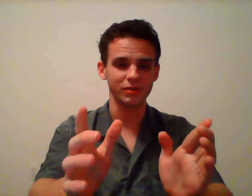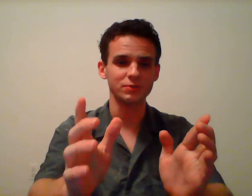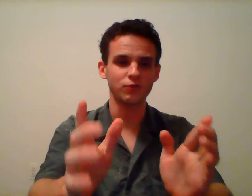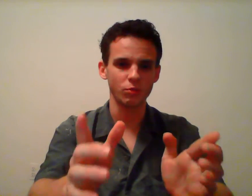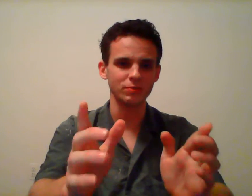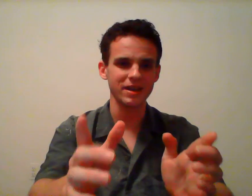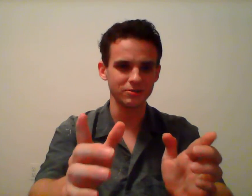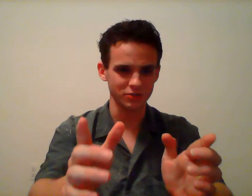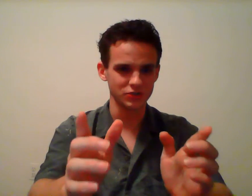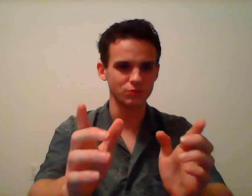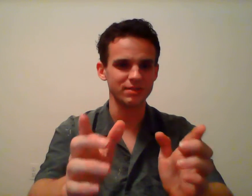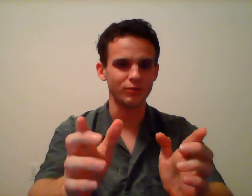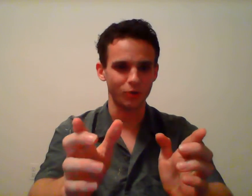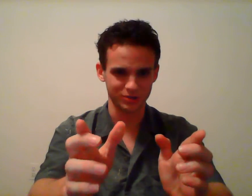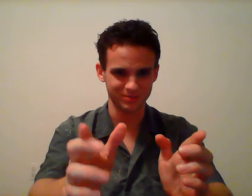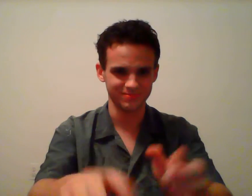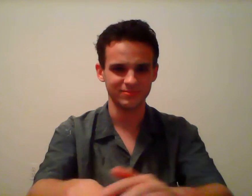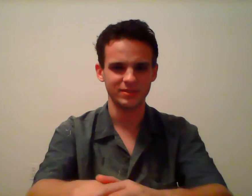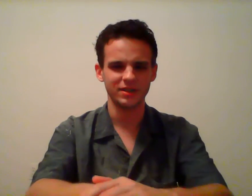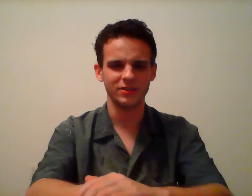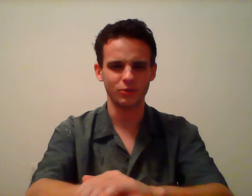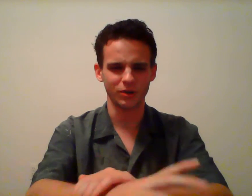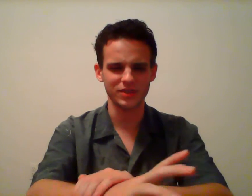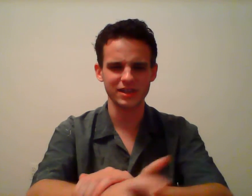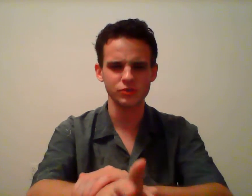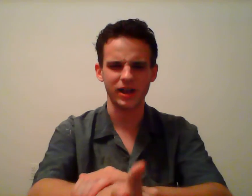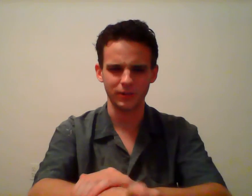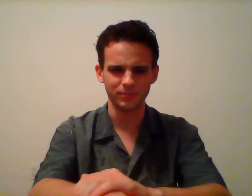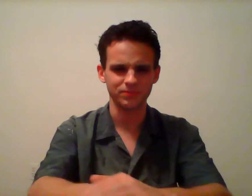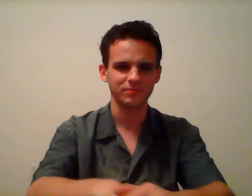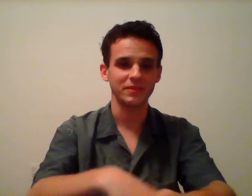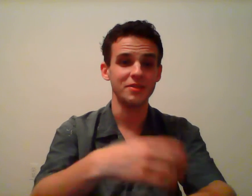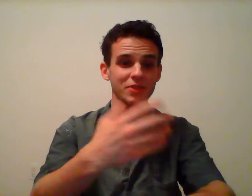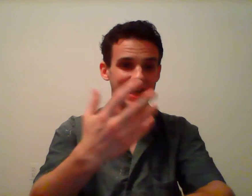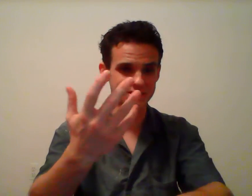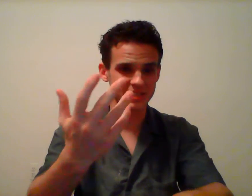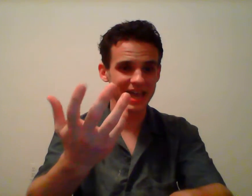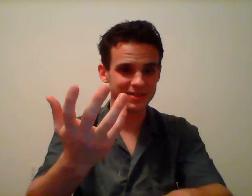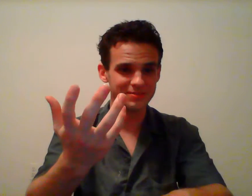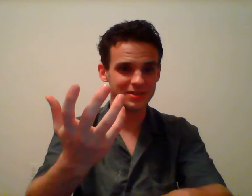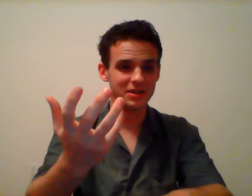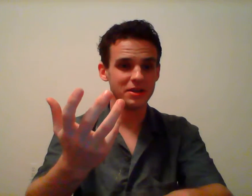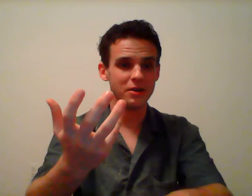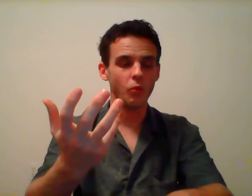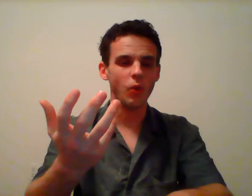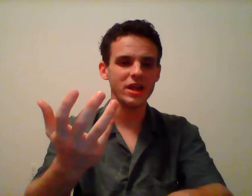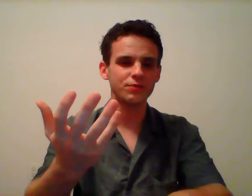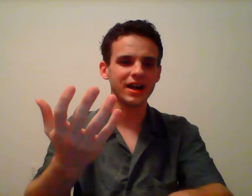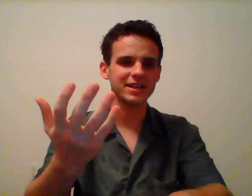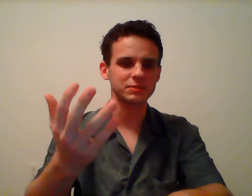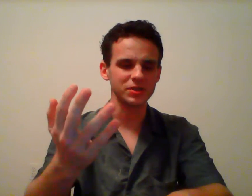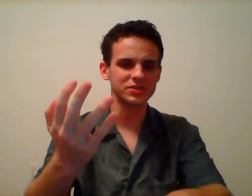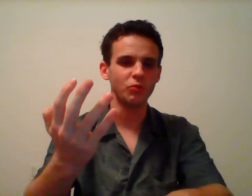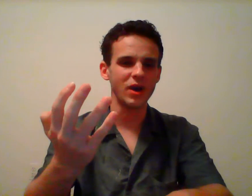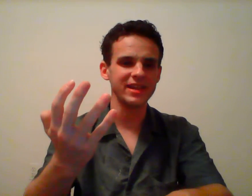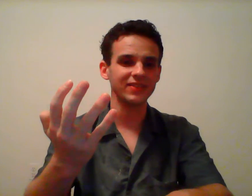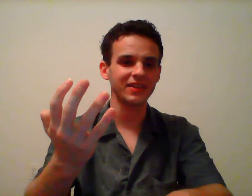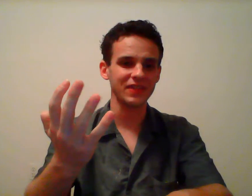probably some former debaters on the Supreme Court. There were then as well. That said, when you've got explicit weighing like